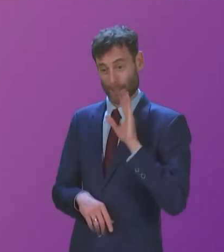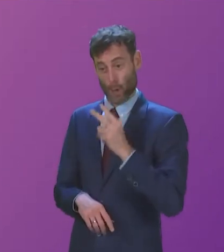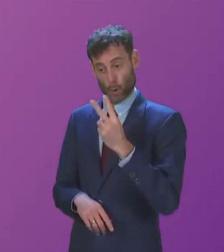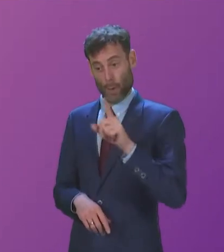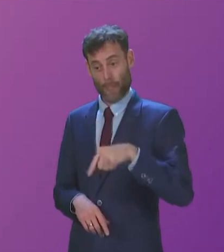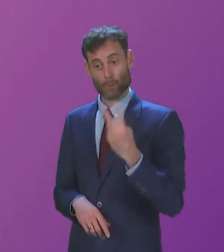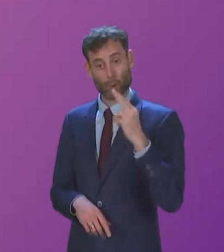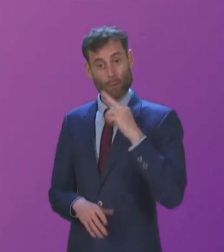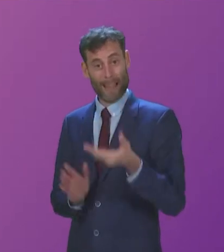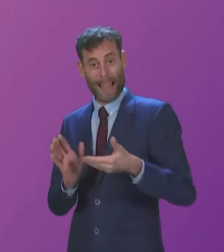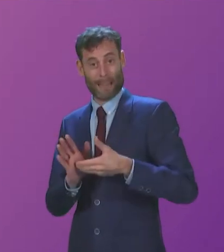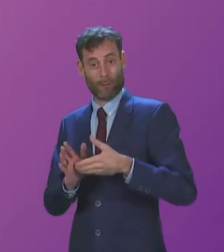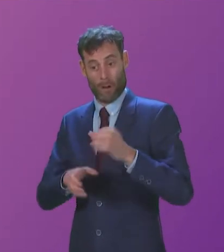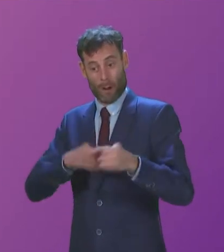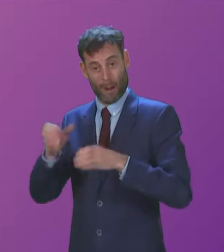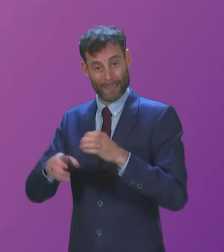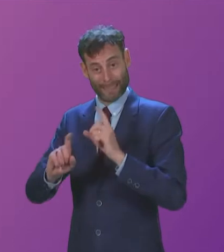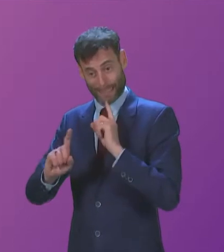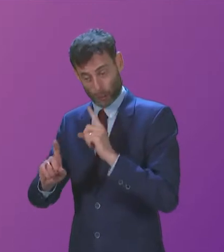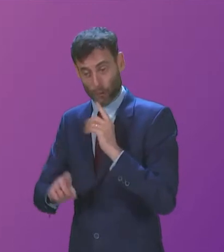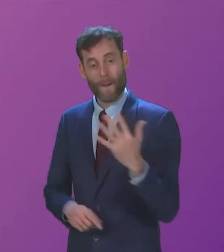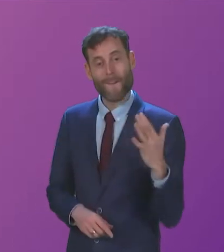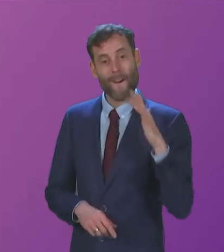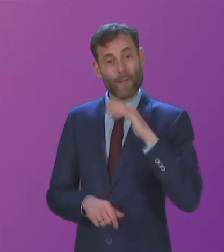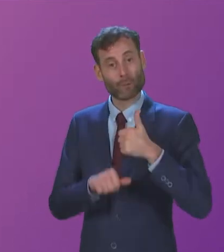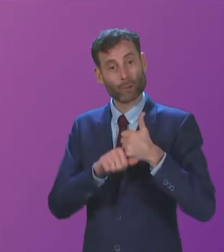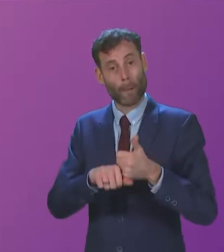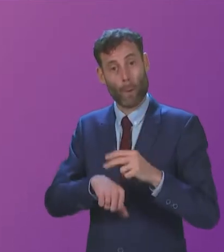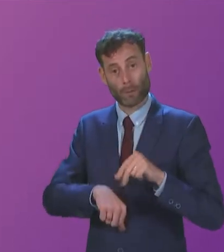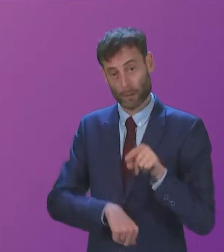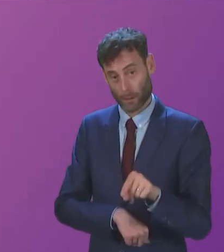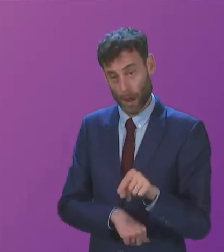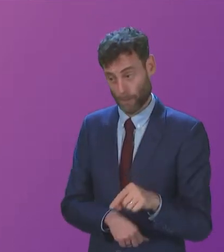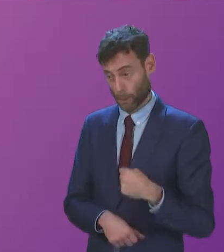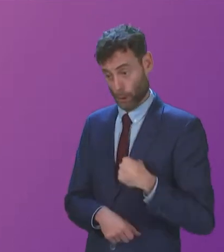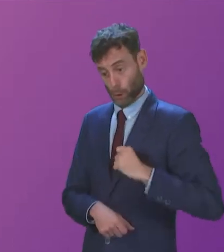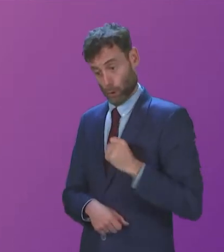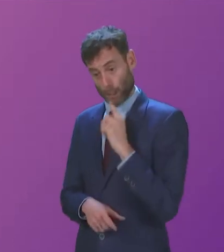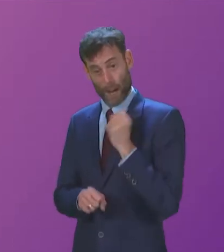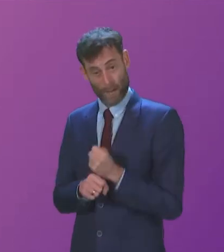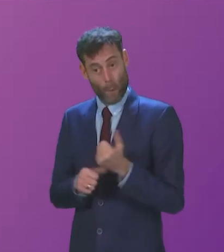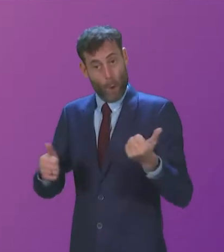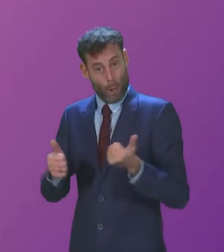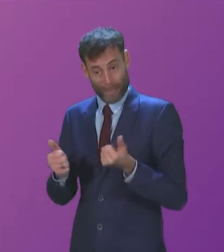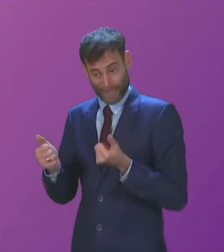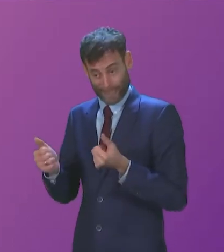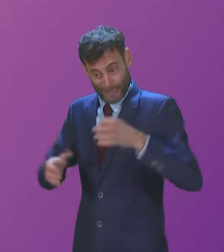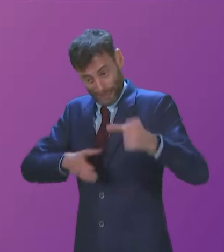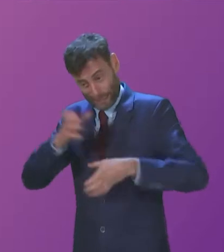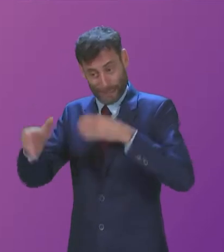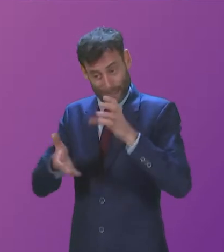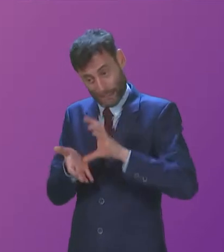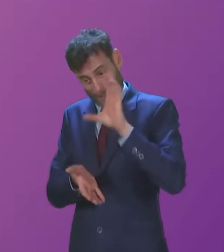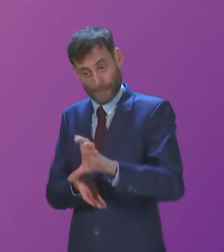teachers and 500 support staff that the Scottish Government is already providing the financial